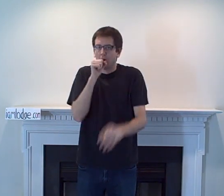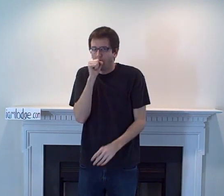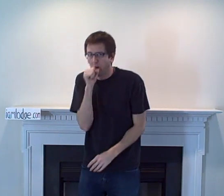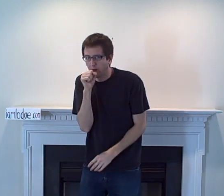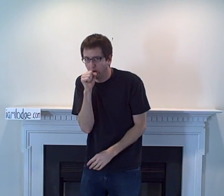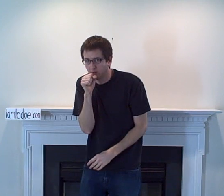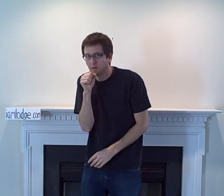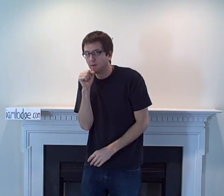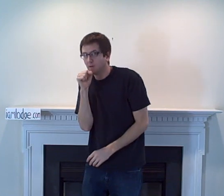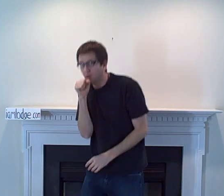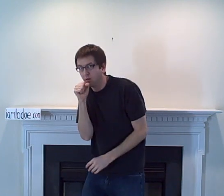All right,